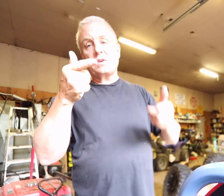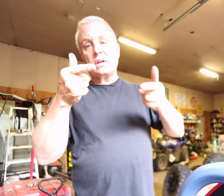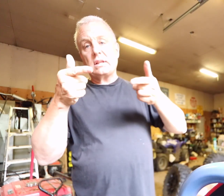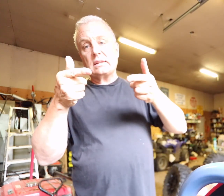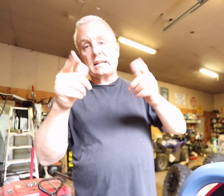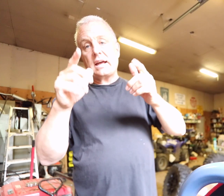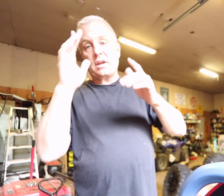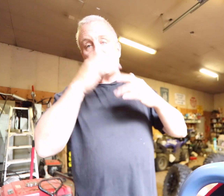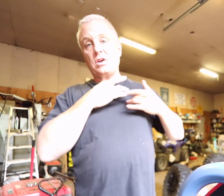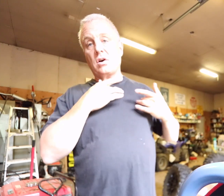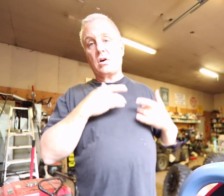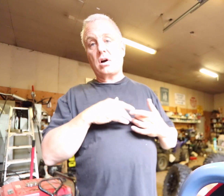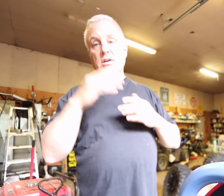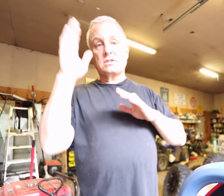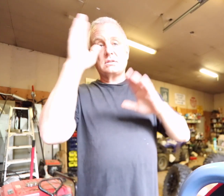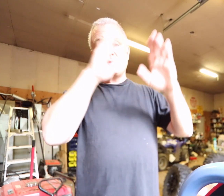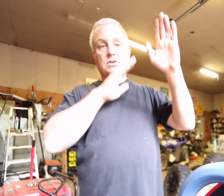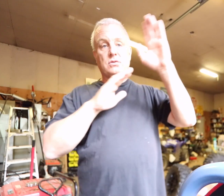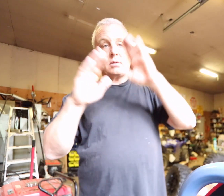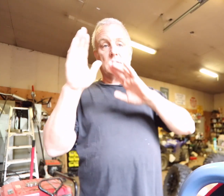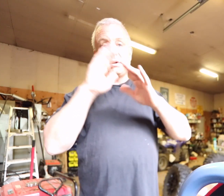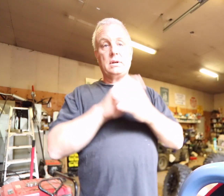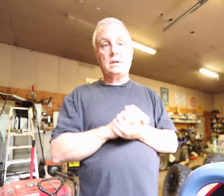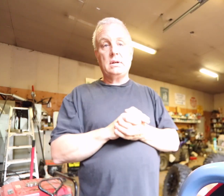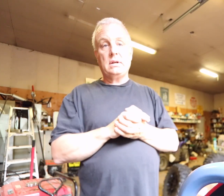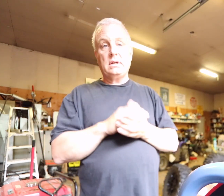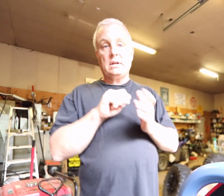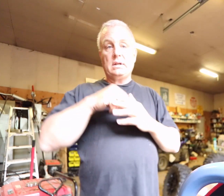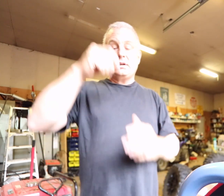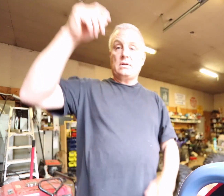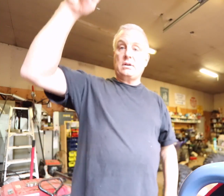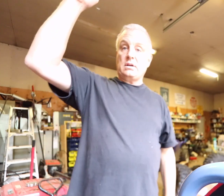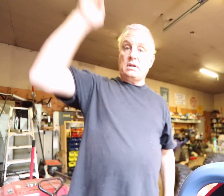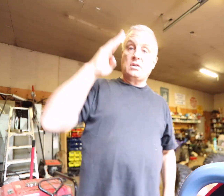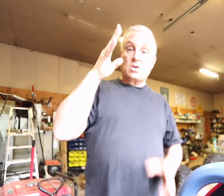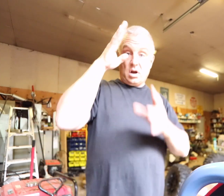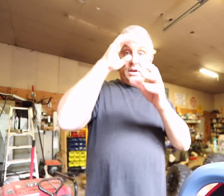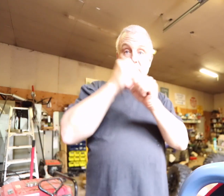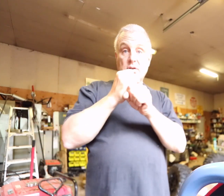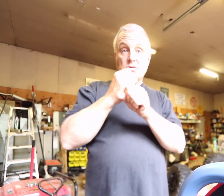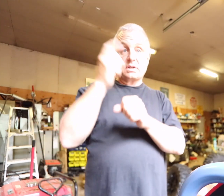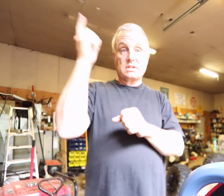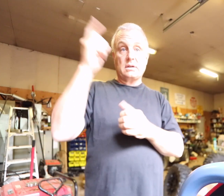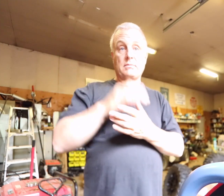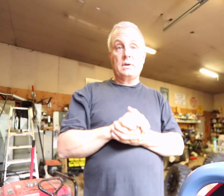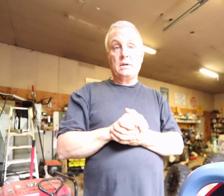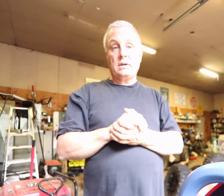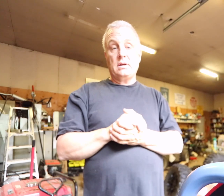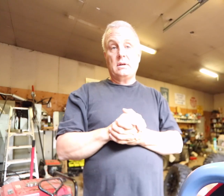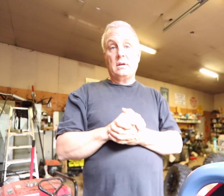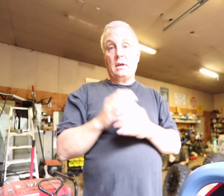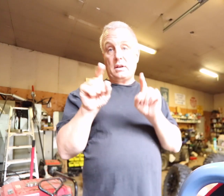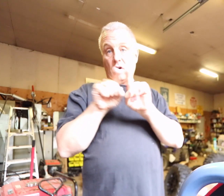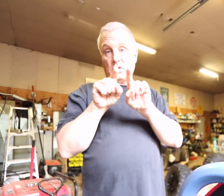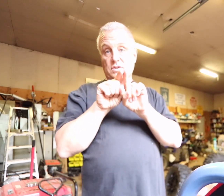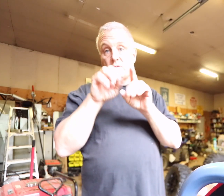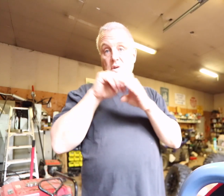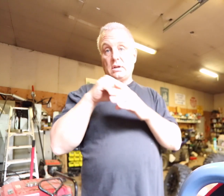let your hearts be troubled. In God, trust him. And also in